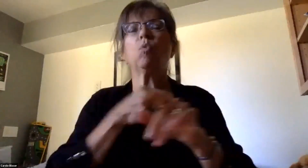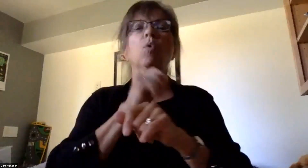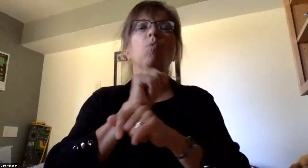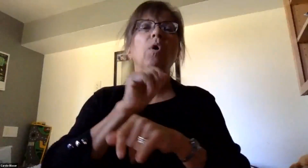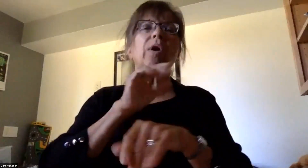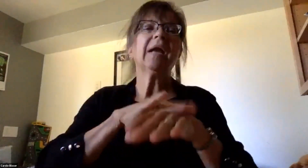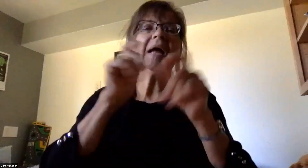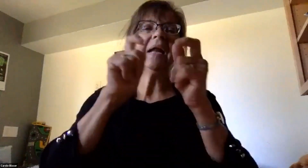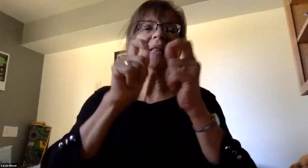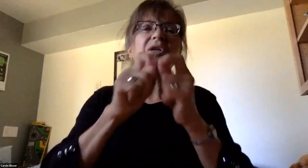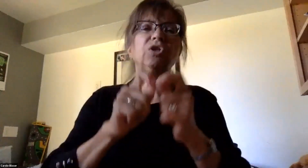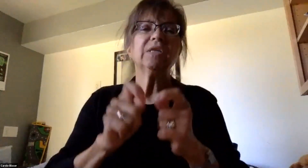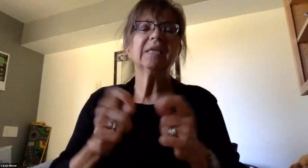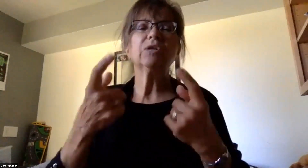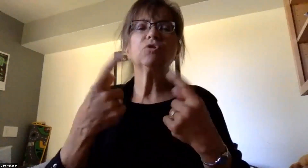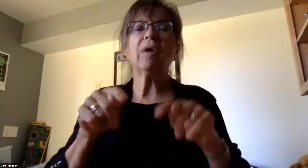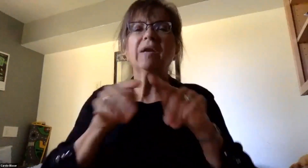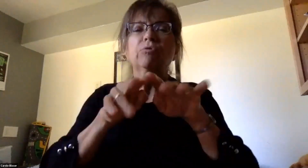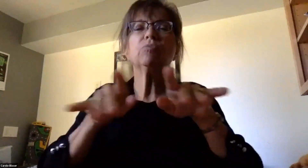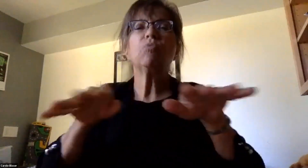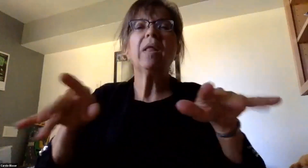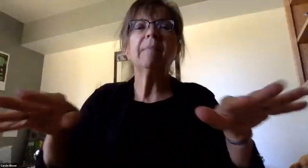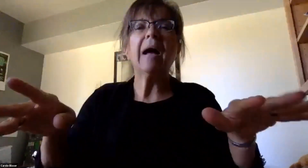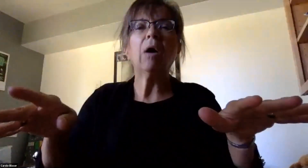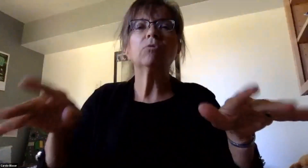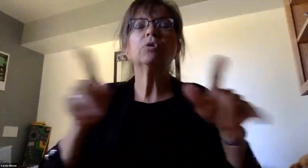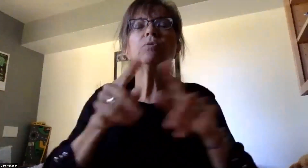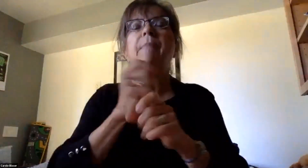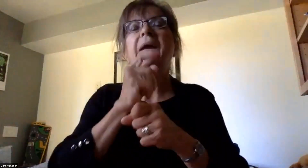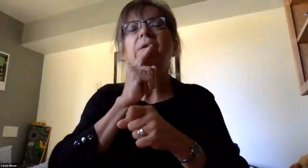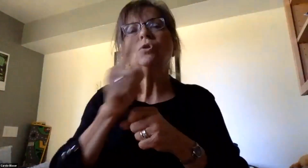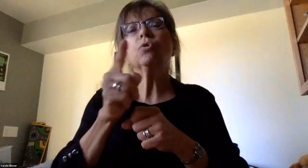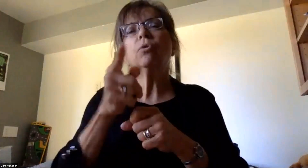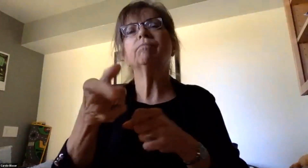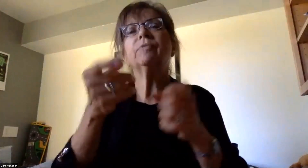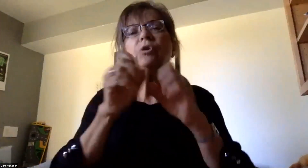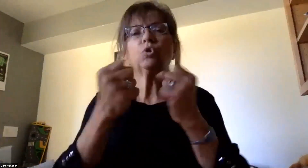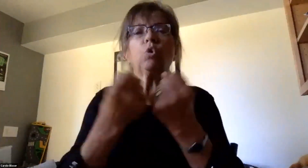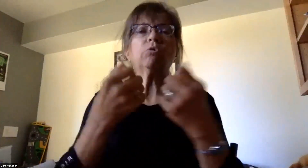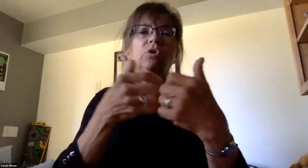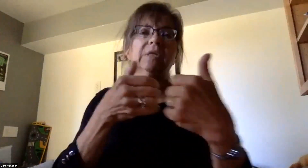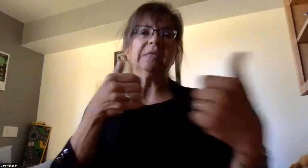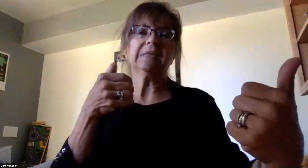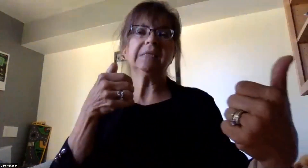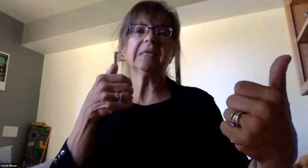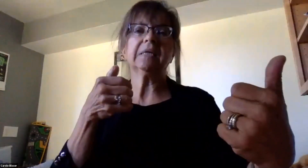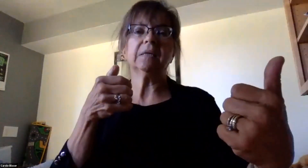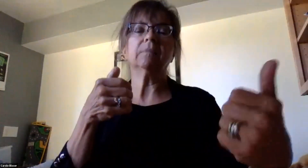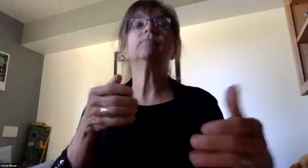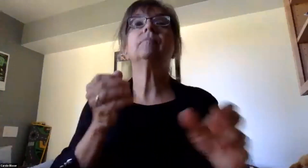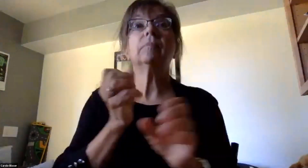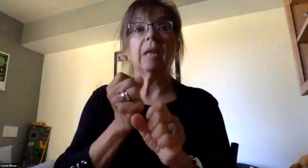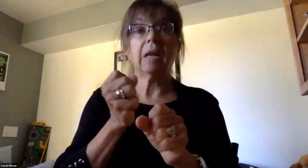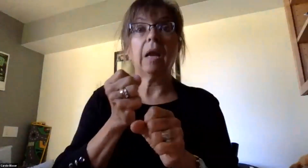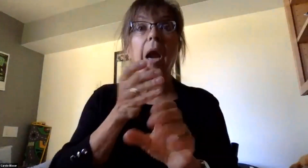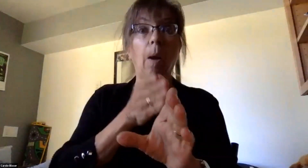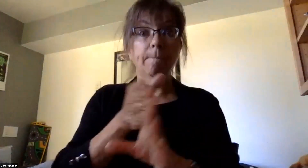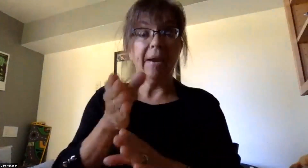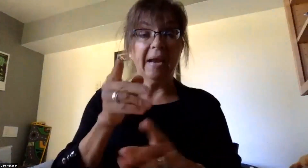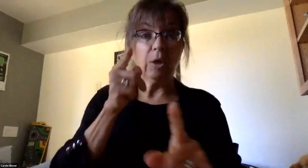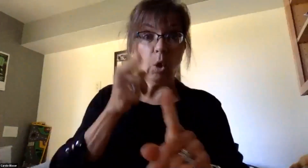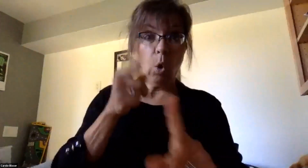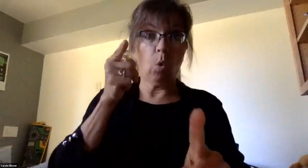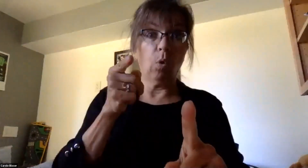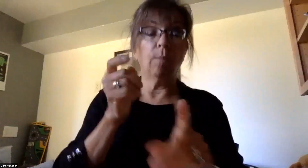and trying to spread them out in order to ensure social distancing. Our main goal is to make sure student supervision